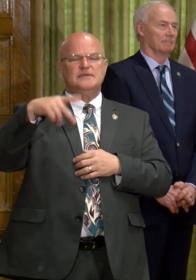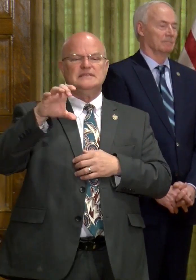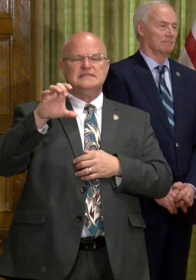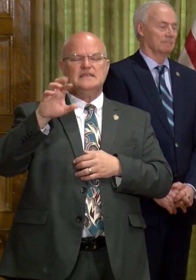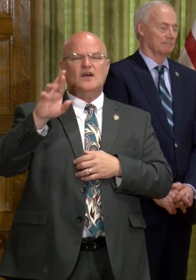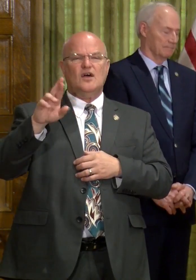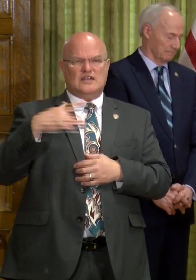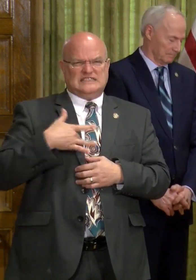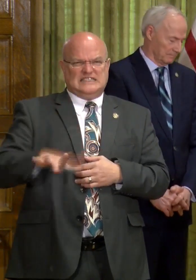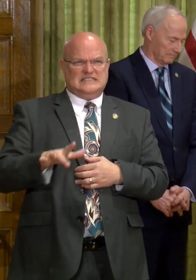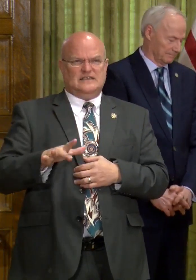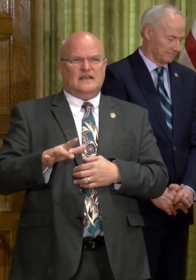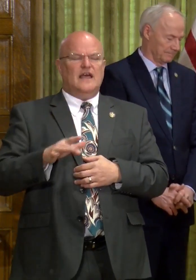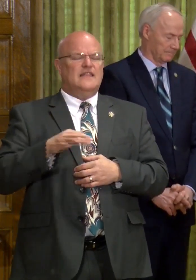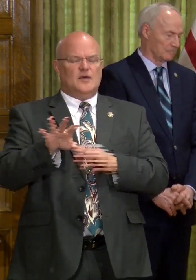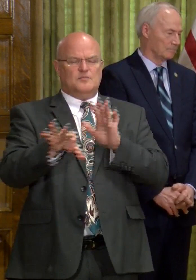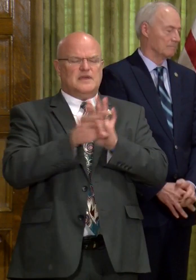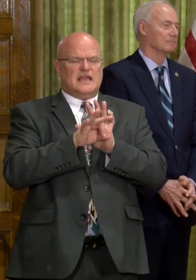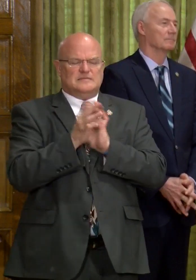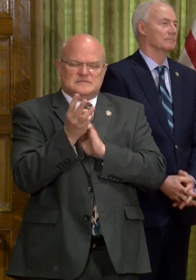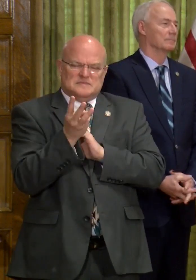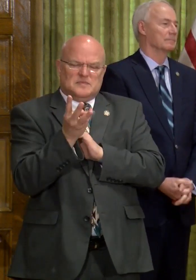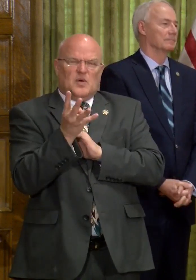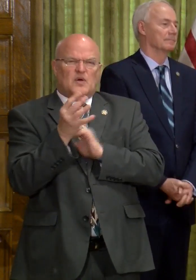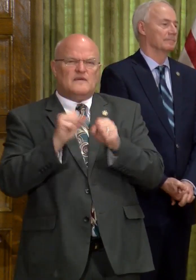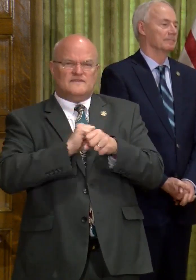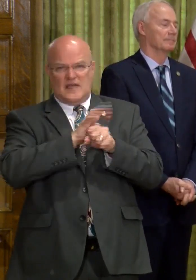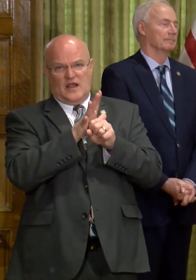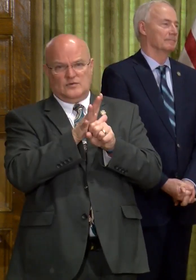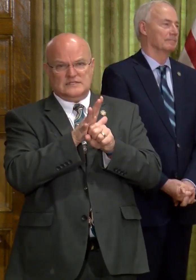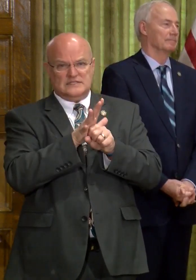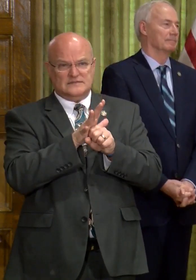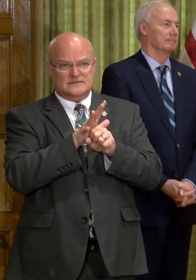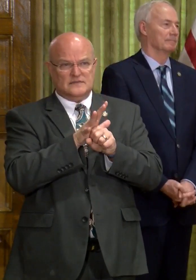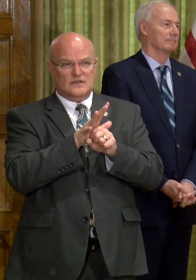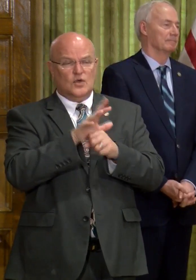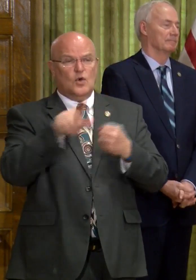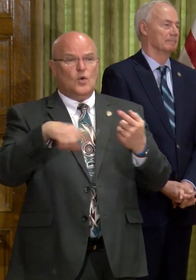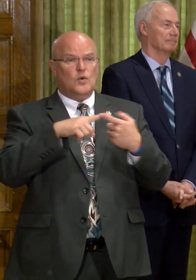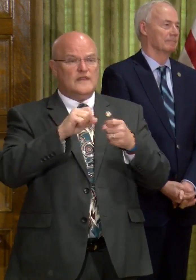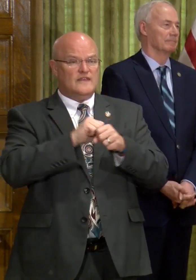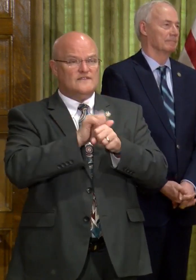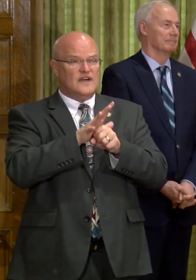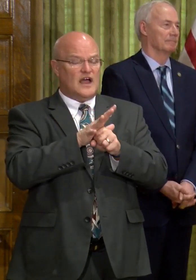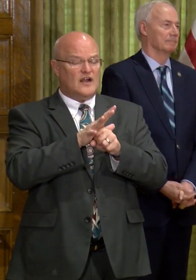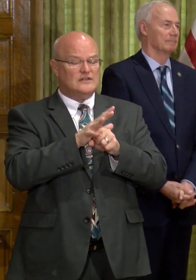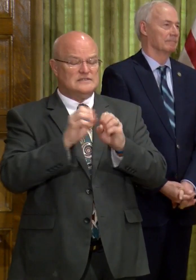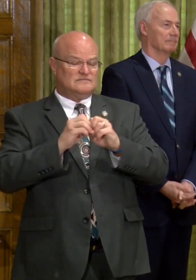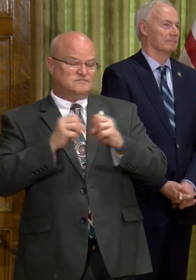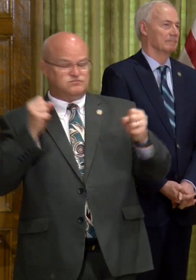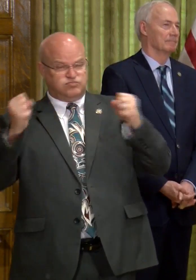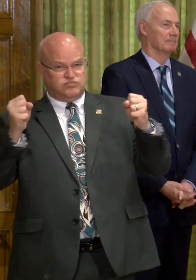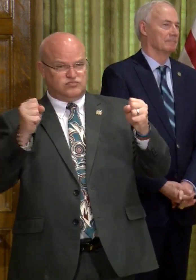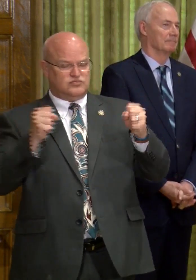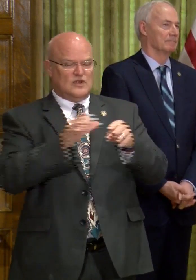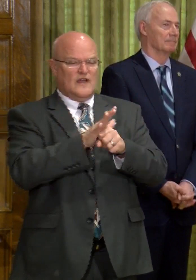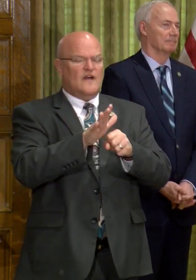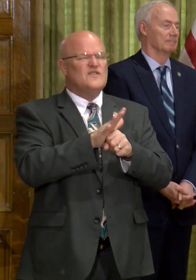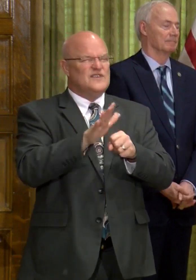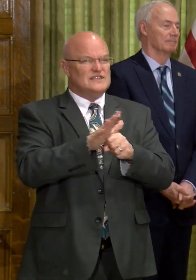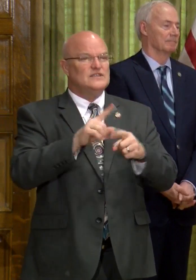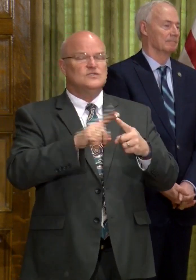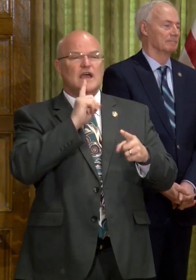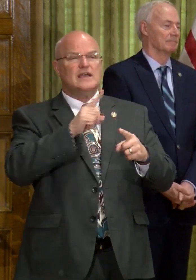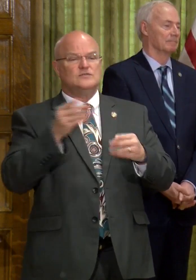are very sensitive. They'll pick up a very small amount of, uh, virus, whether that virus is viable or whether that virus is sufficient to